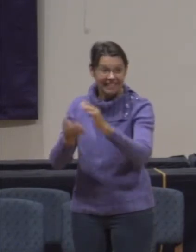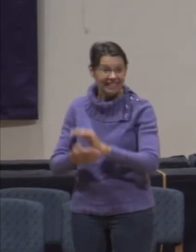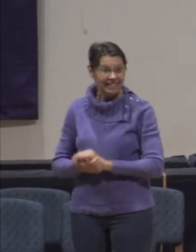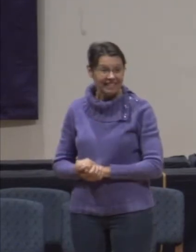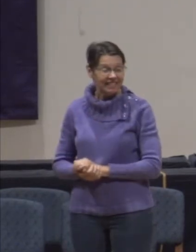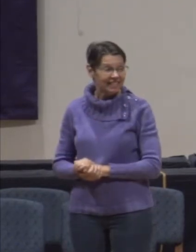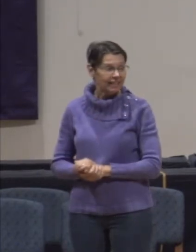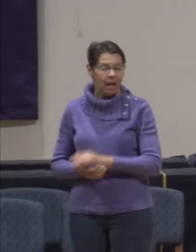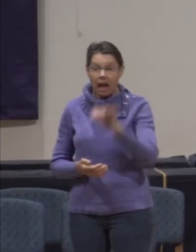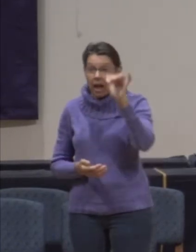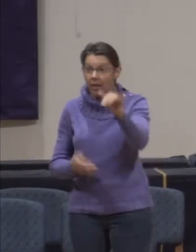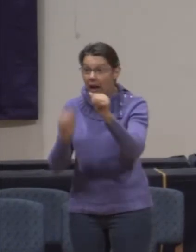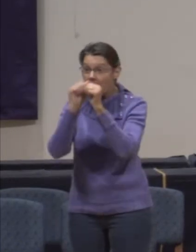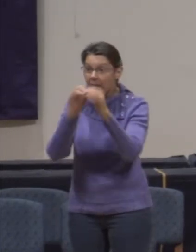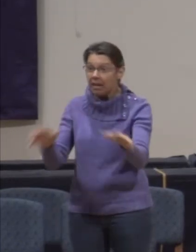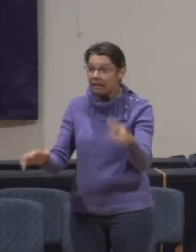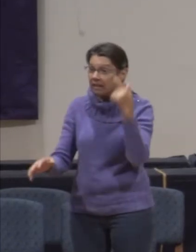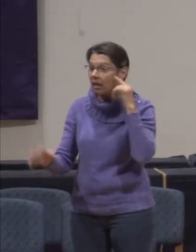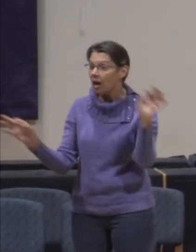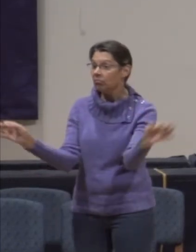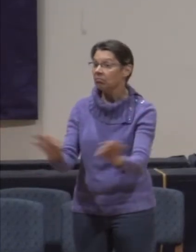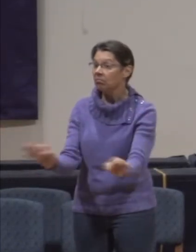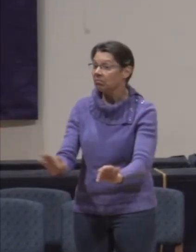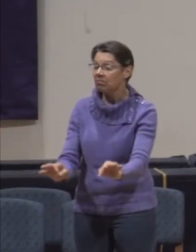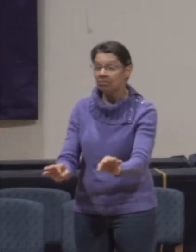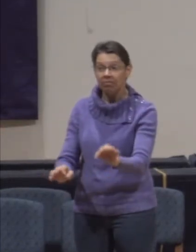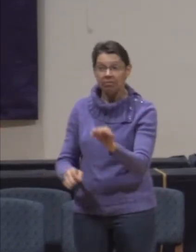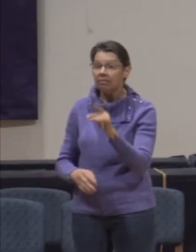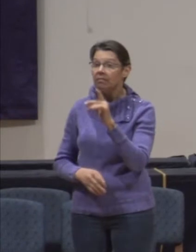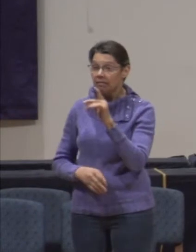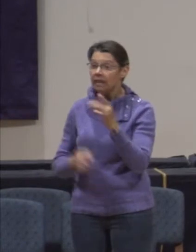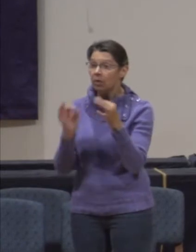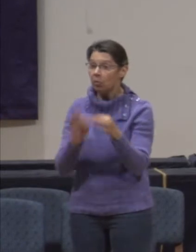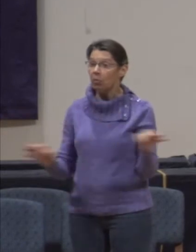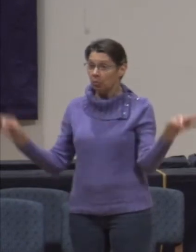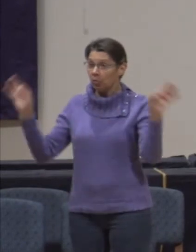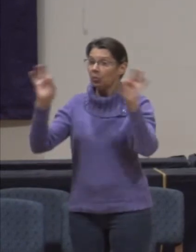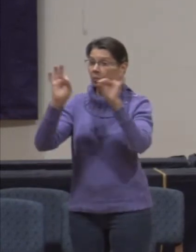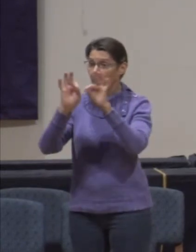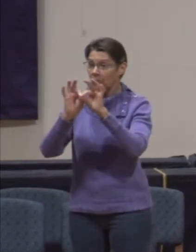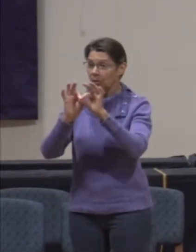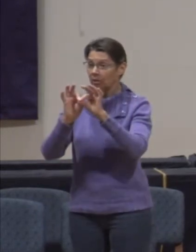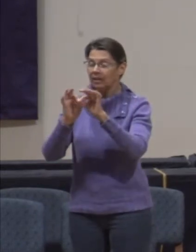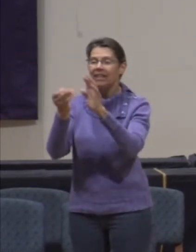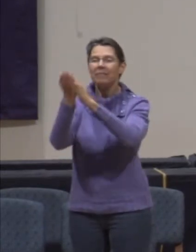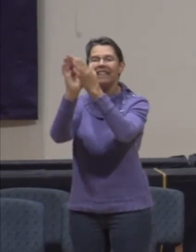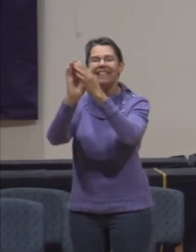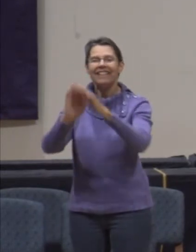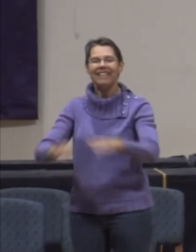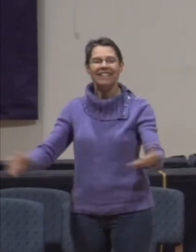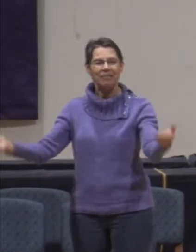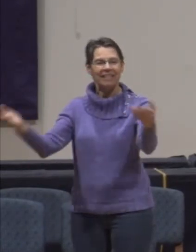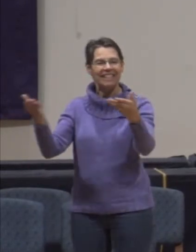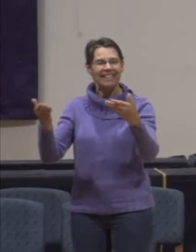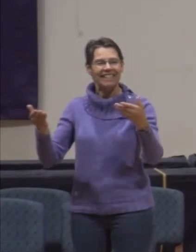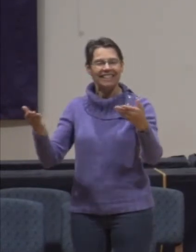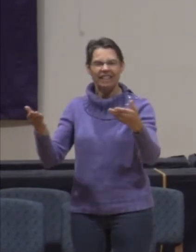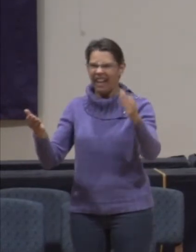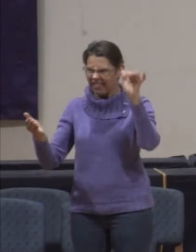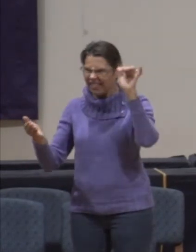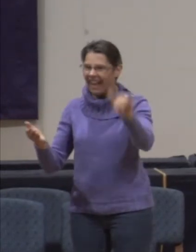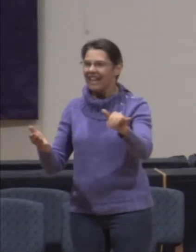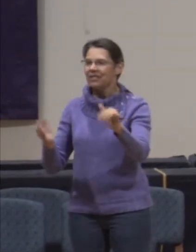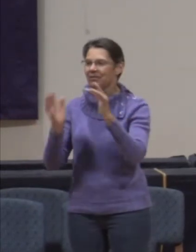that blessing for granted. We need not to think that it's so simple that it doesn't make any difference. Peace be unto this place. It's the instruction Jesus